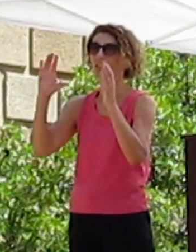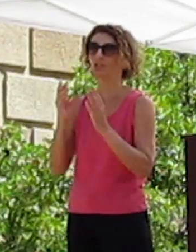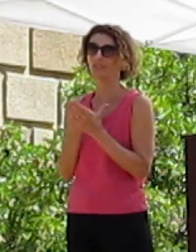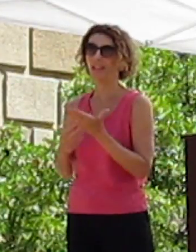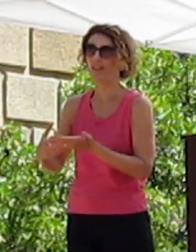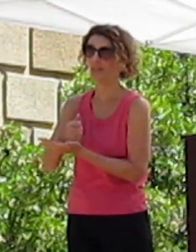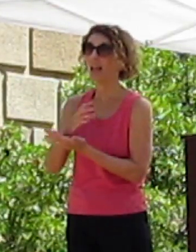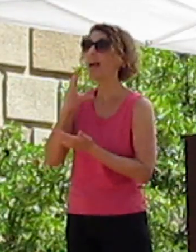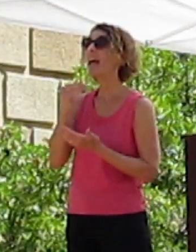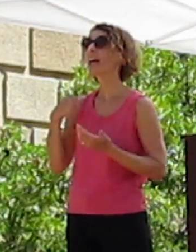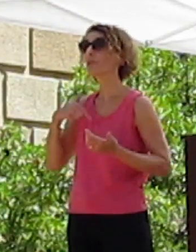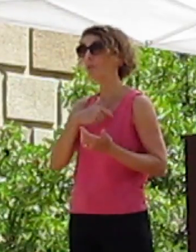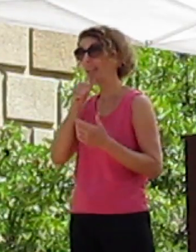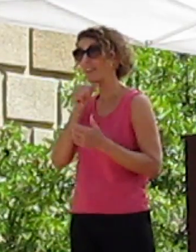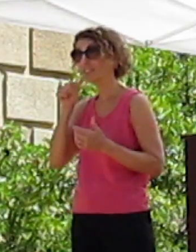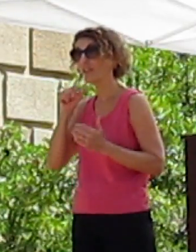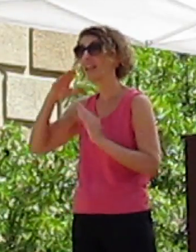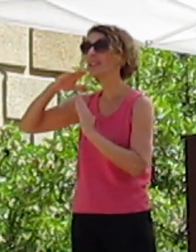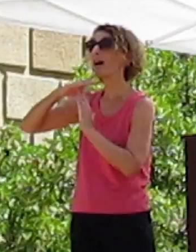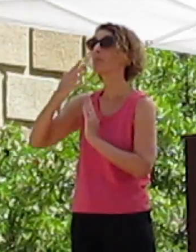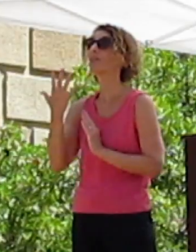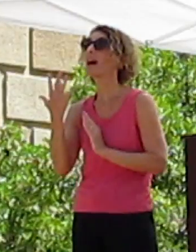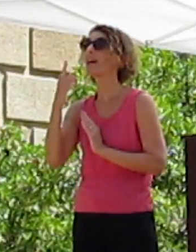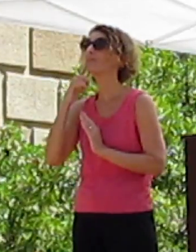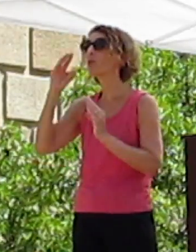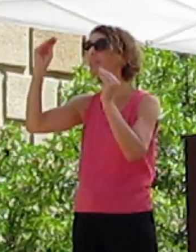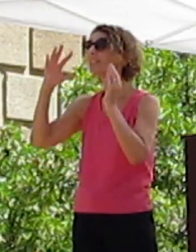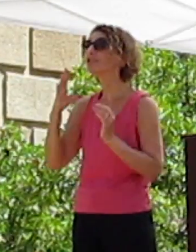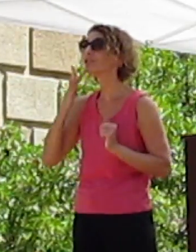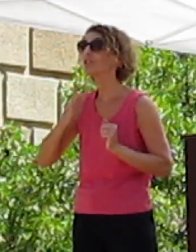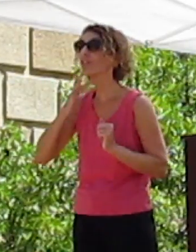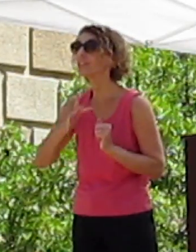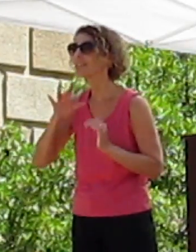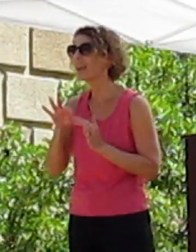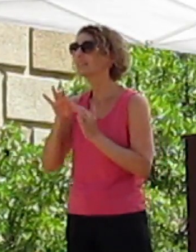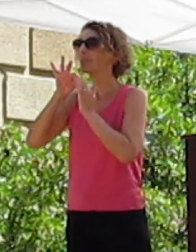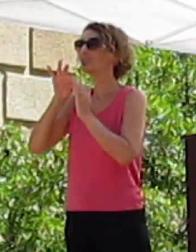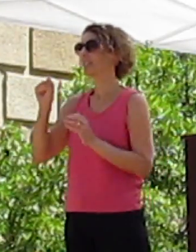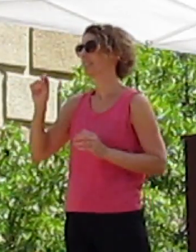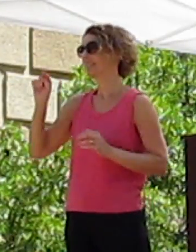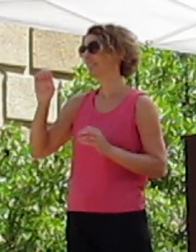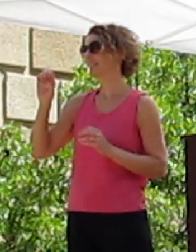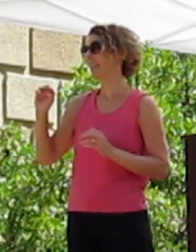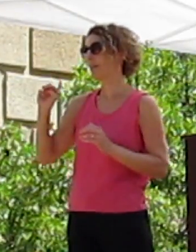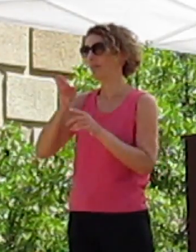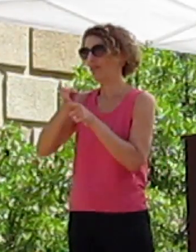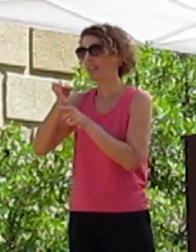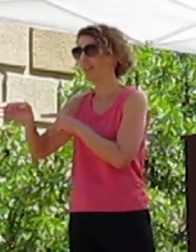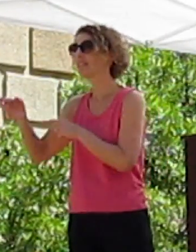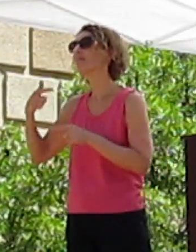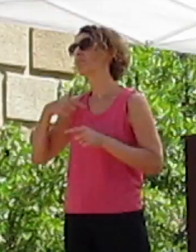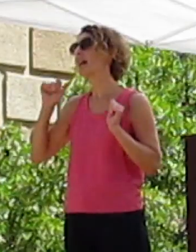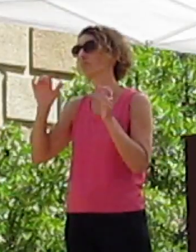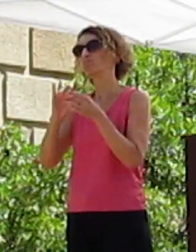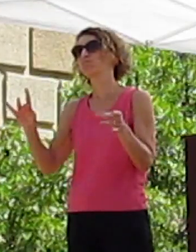are also the top five for teacher shortages, especially in the STEM fields. I can rant for a while